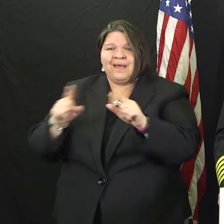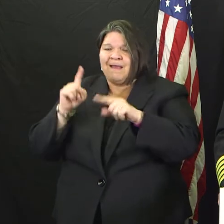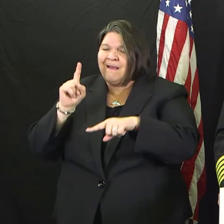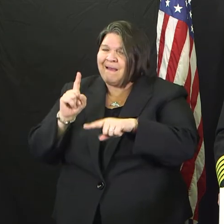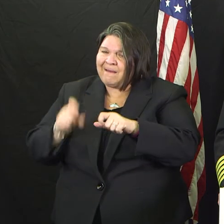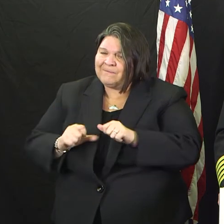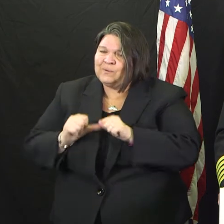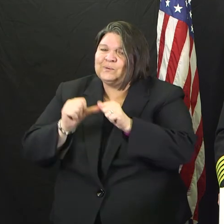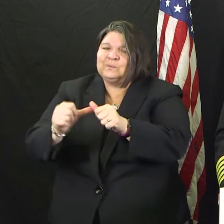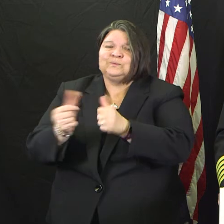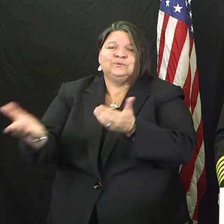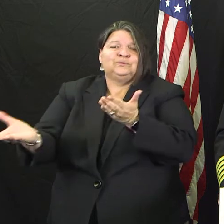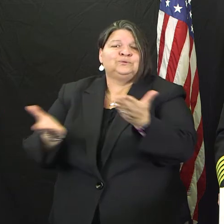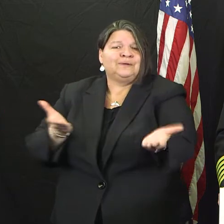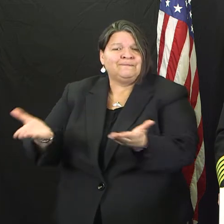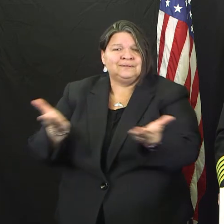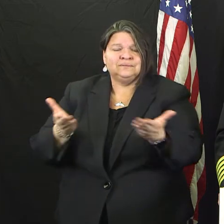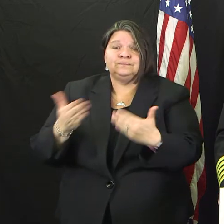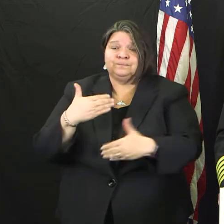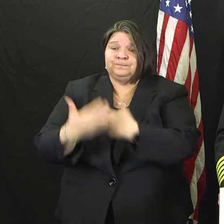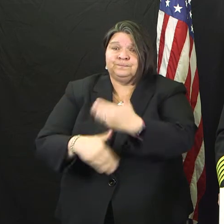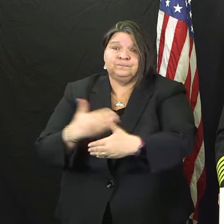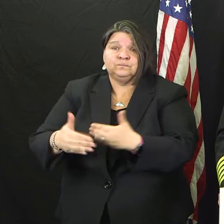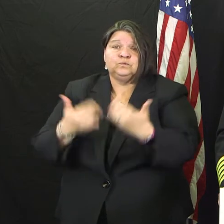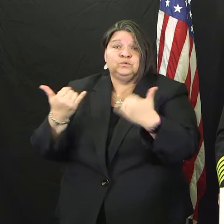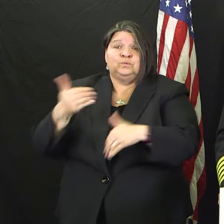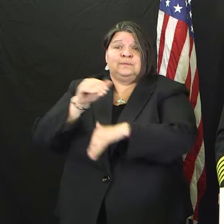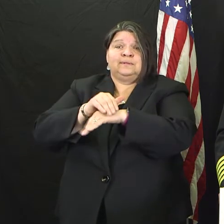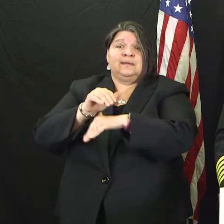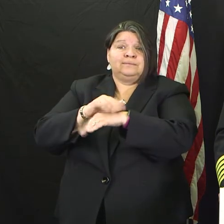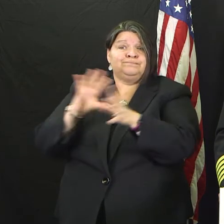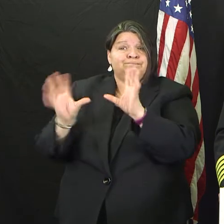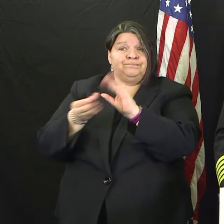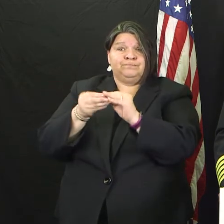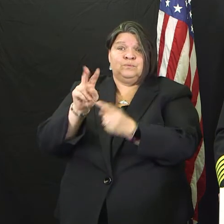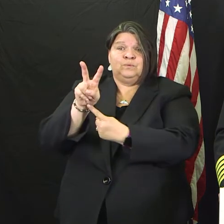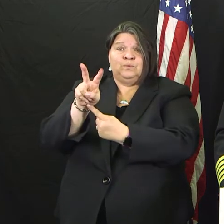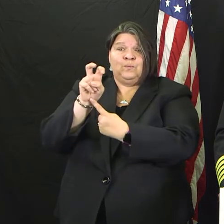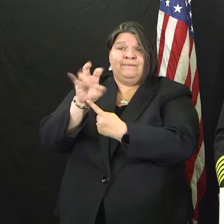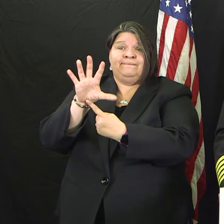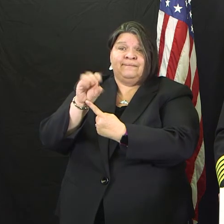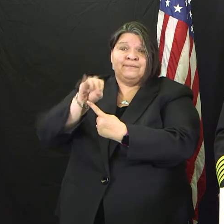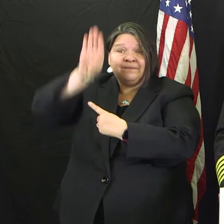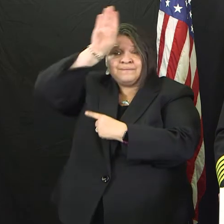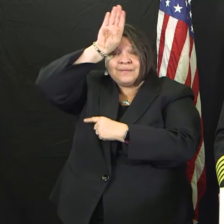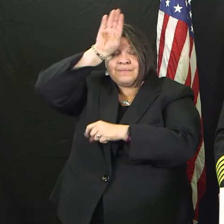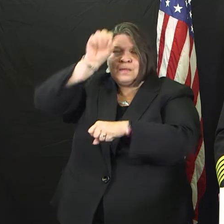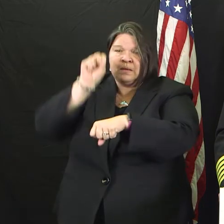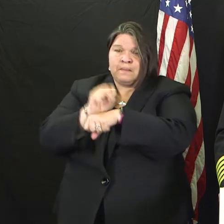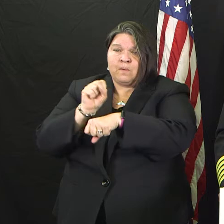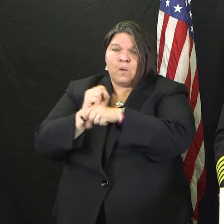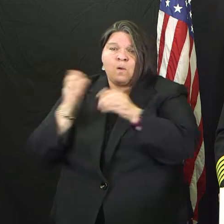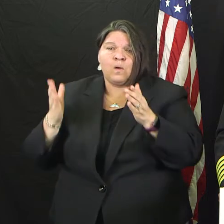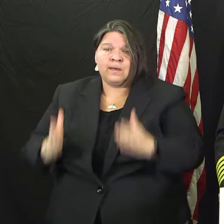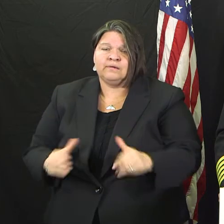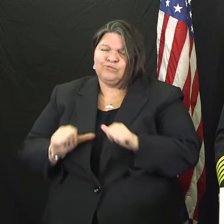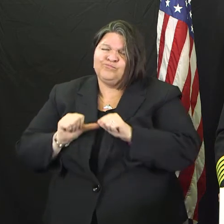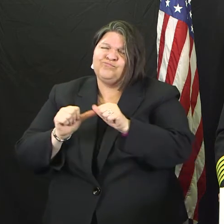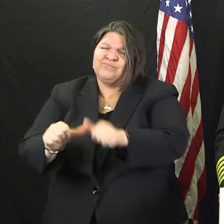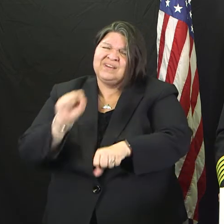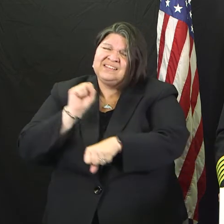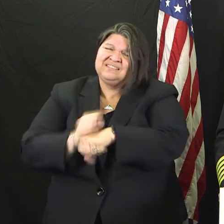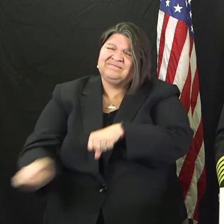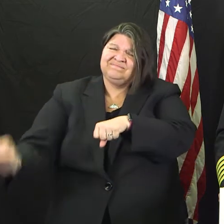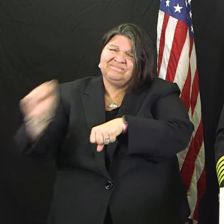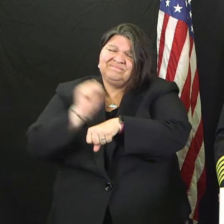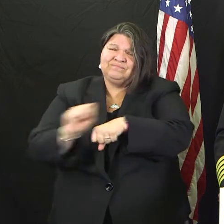are in firehouses across the city. They're working with other community resources, such as the Fort Worth Police and MedStar, to continue to